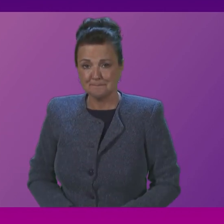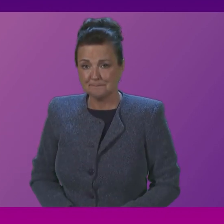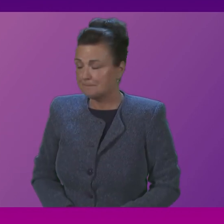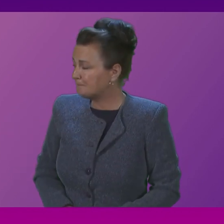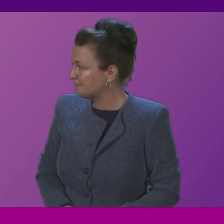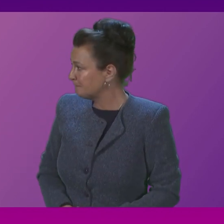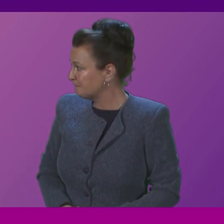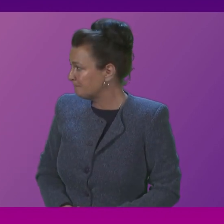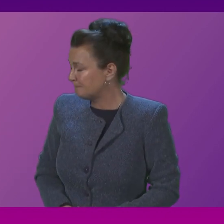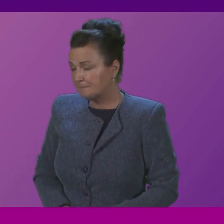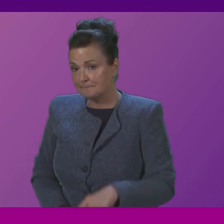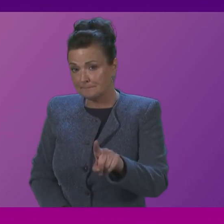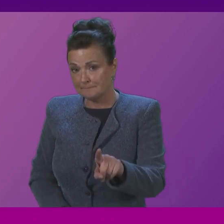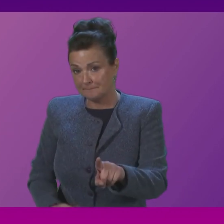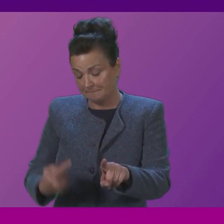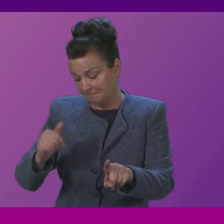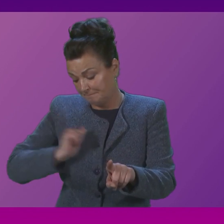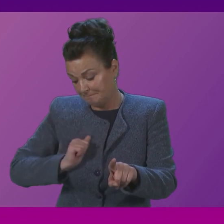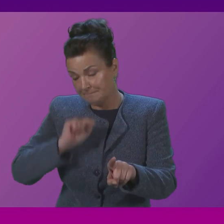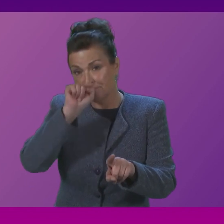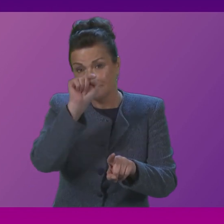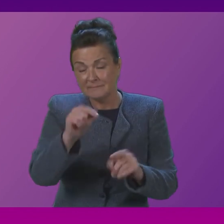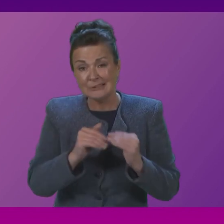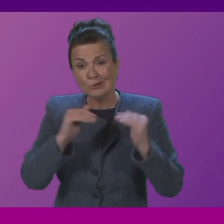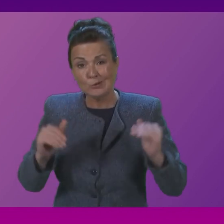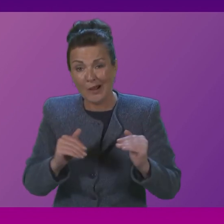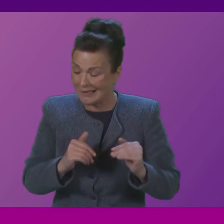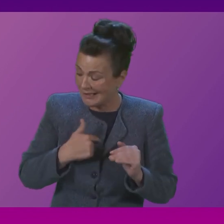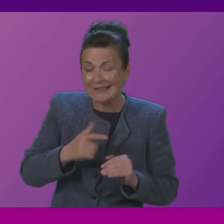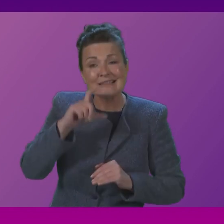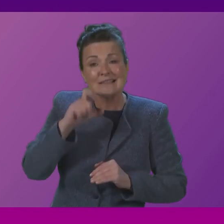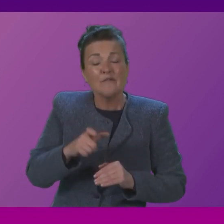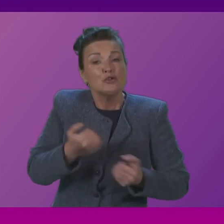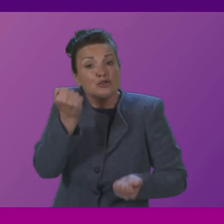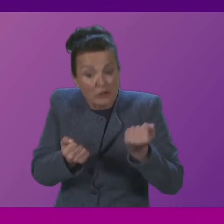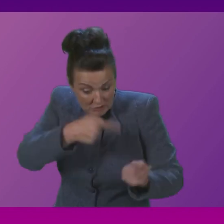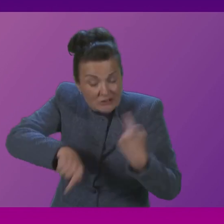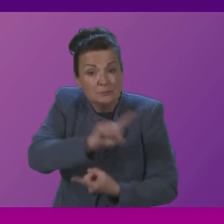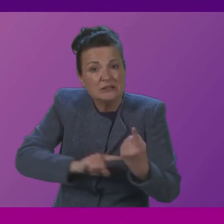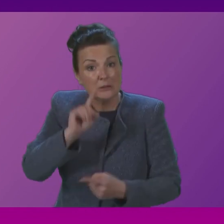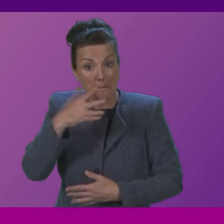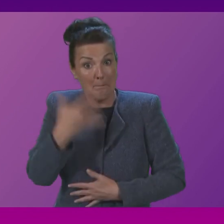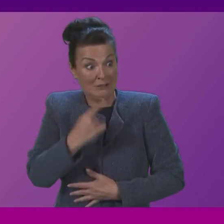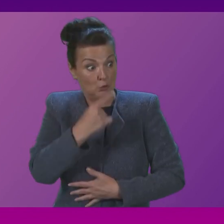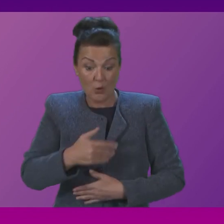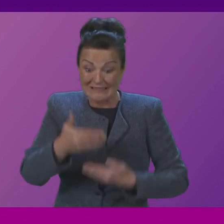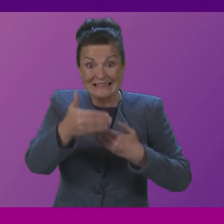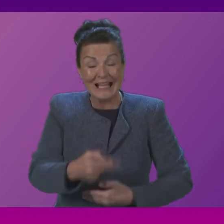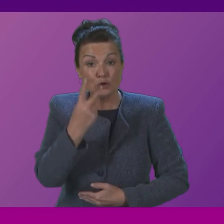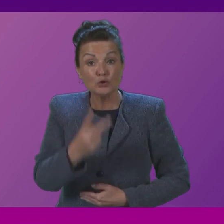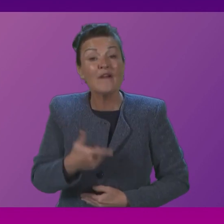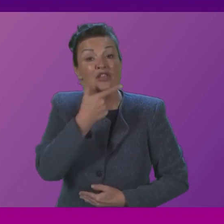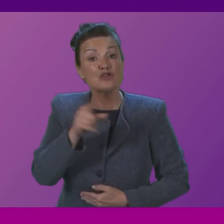ahead of Tuesday's meeting of the Equalities Human Rights and Civil Justice Committee members were informed that the deadline for amendments stage two of the gender